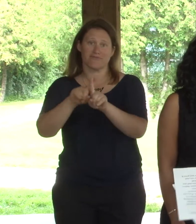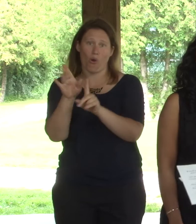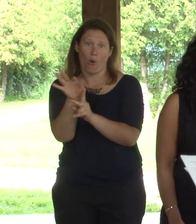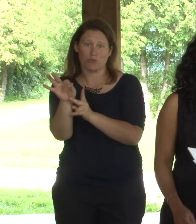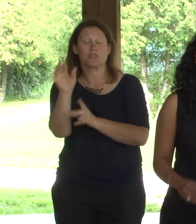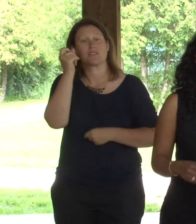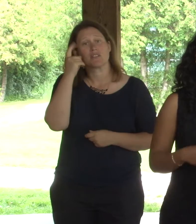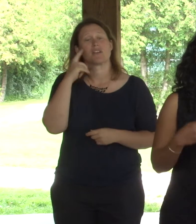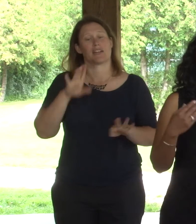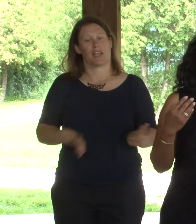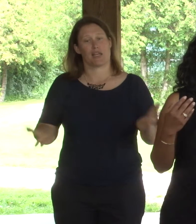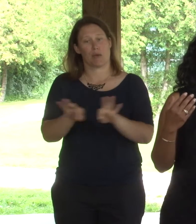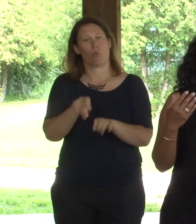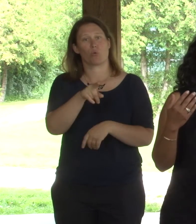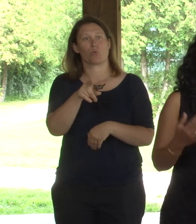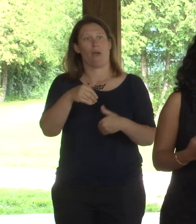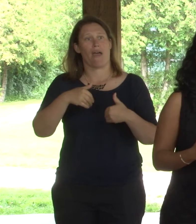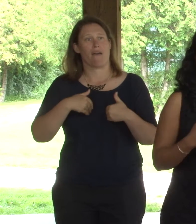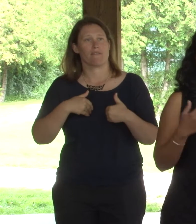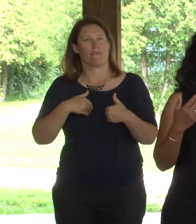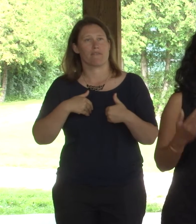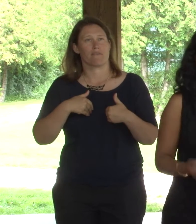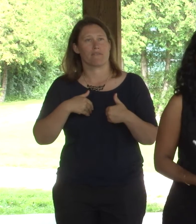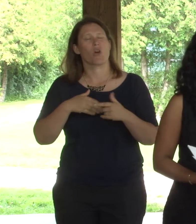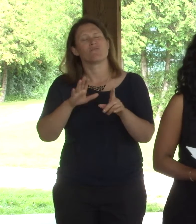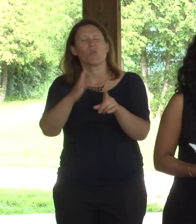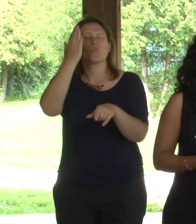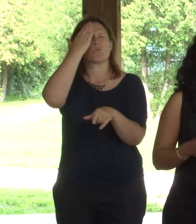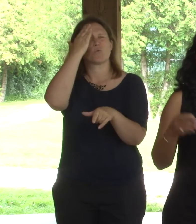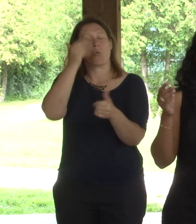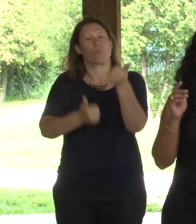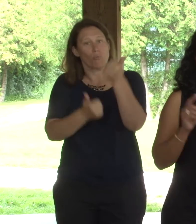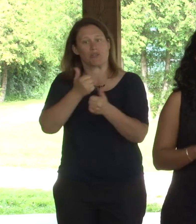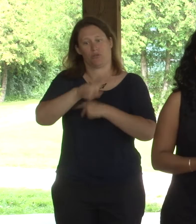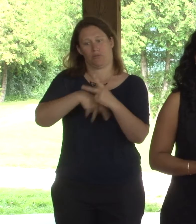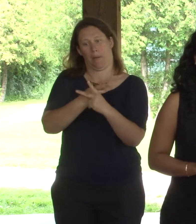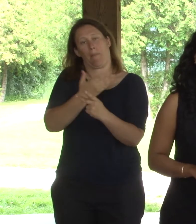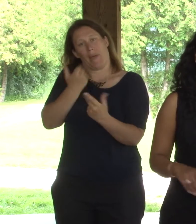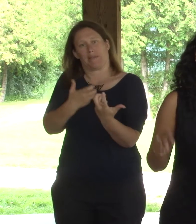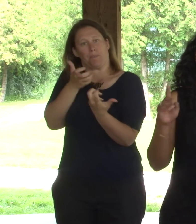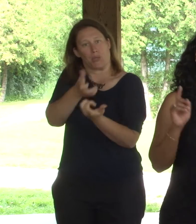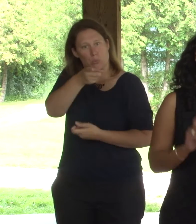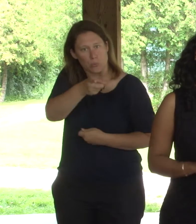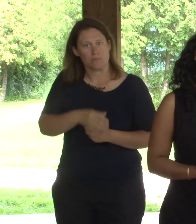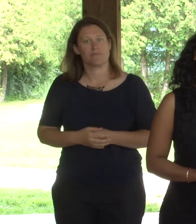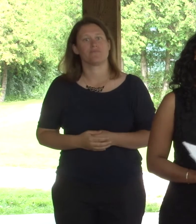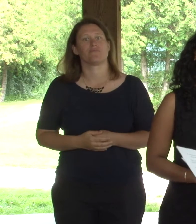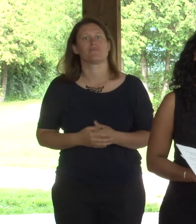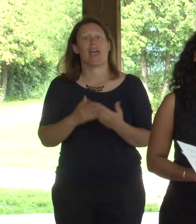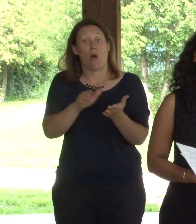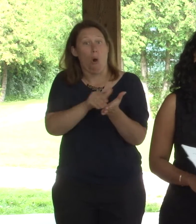you want to make sure that you have the right, you know what's the right type for you, how much do you avoid, what level of